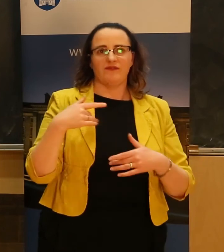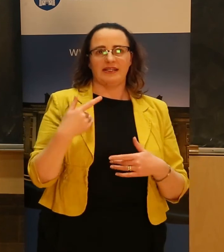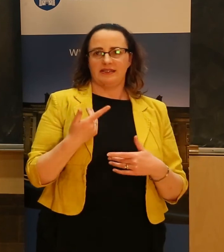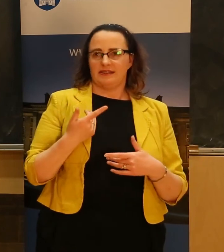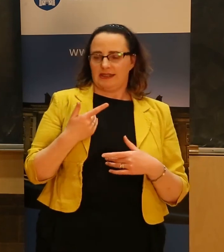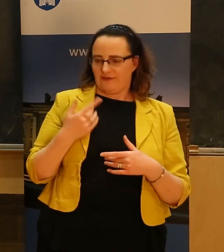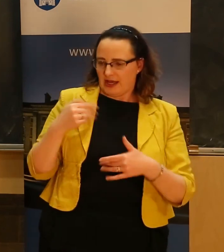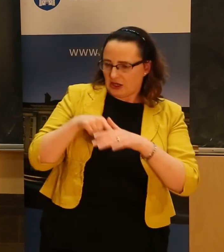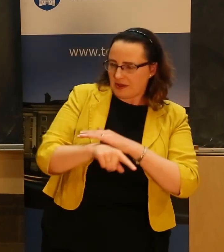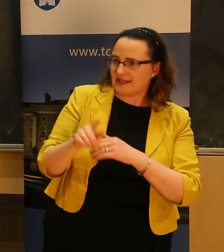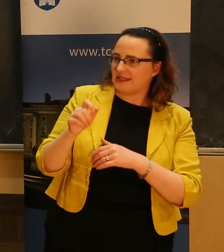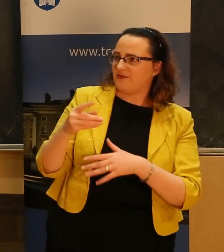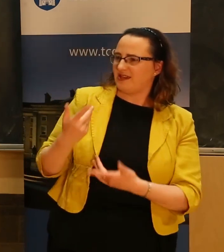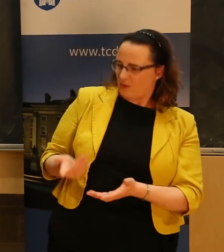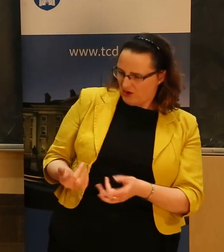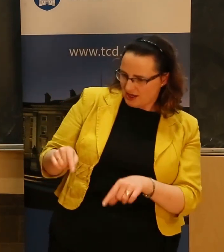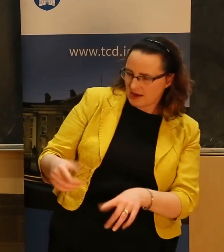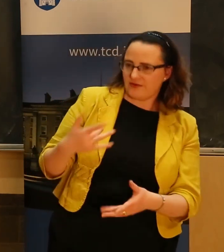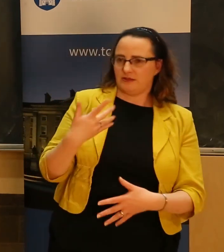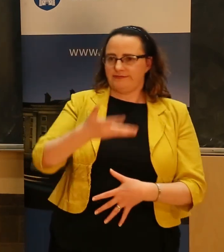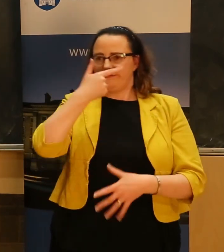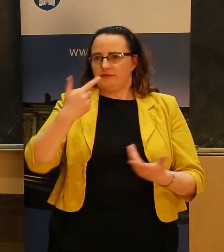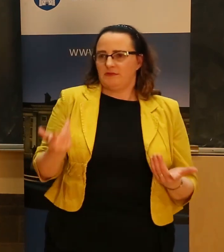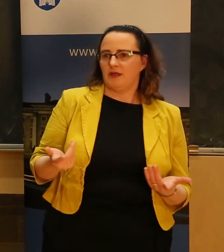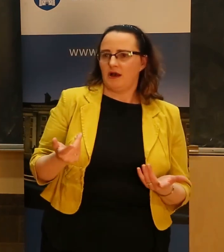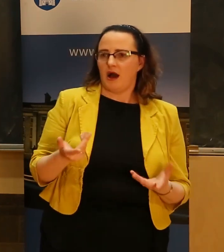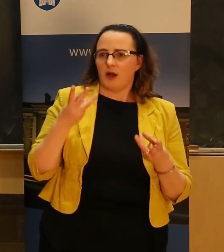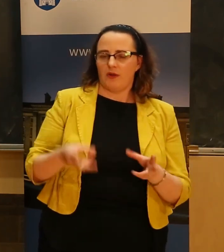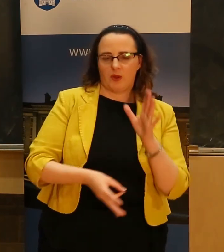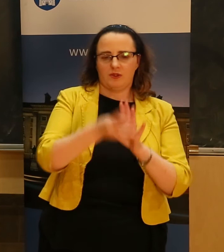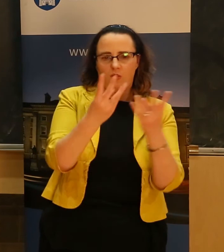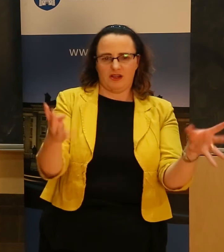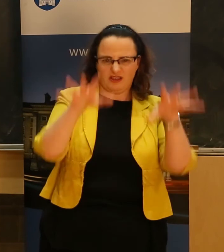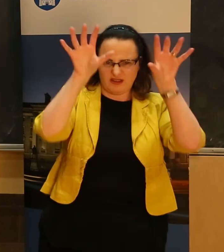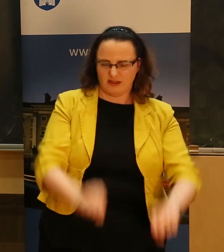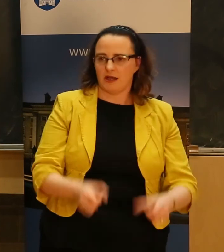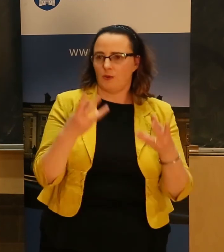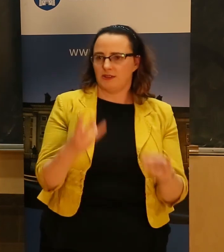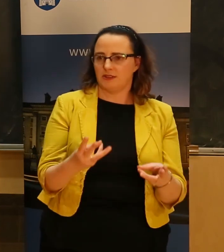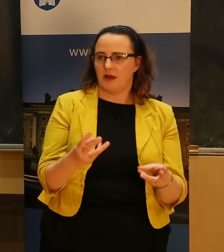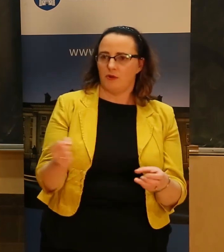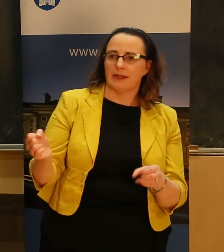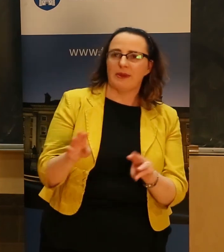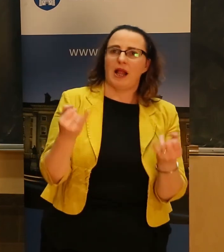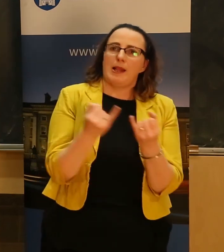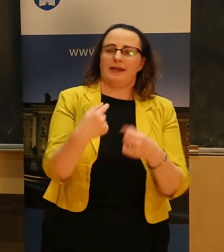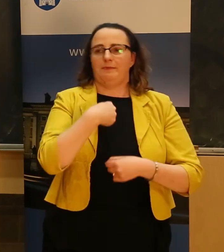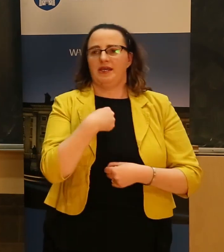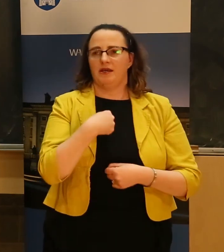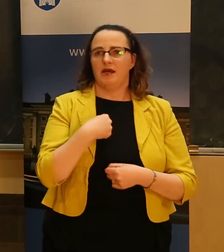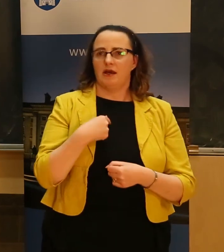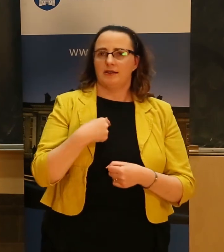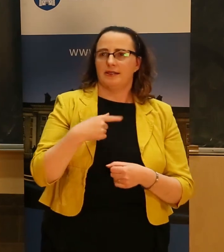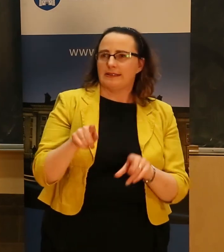found out or told to get out. So why bother? I want to tear down those walls. I want everyone like me who comes from a